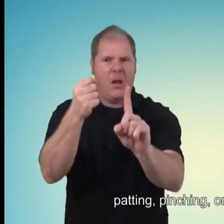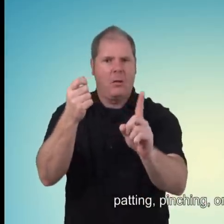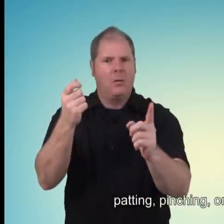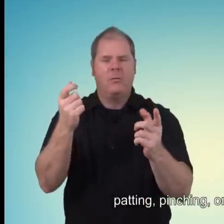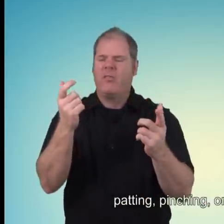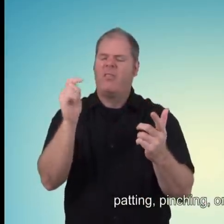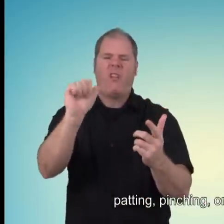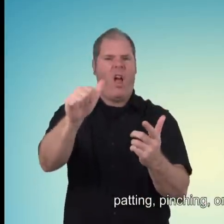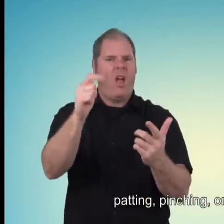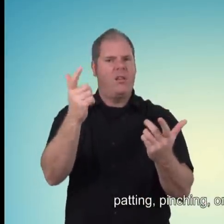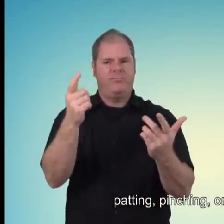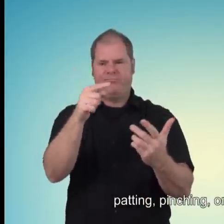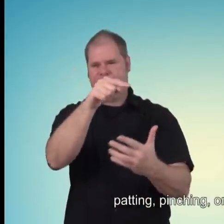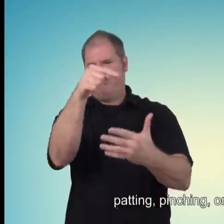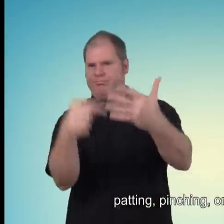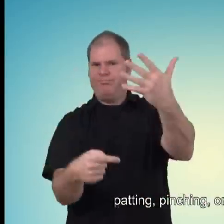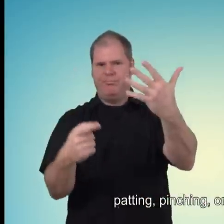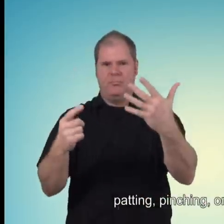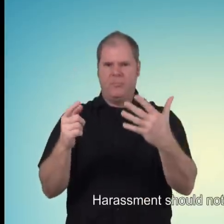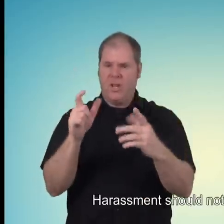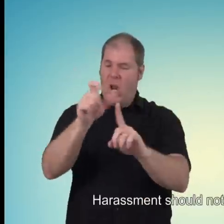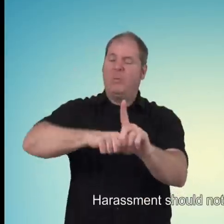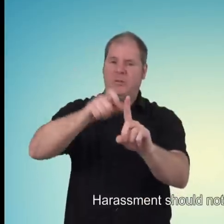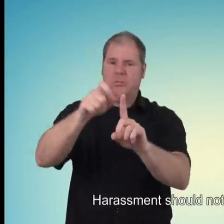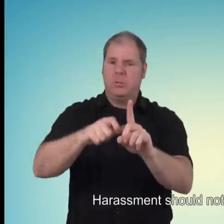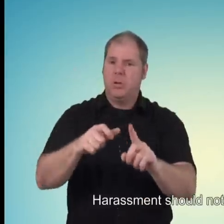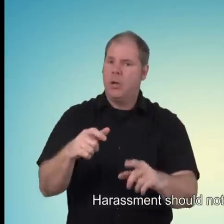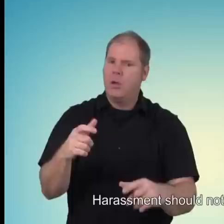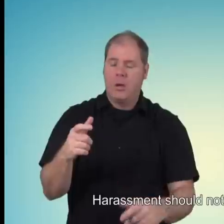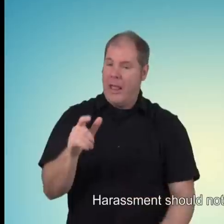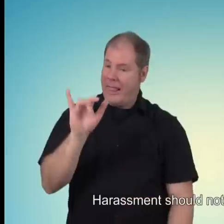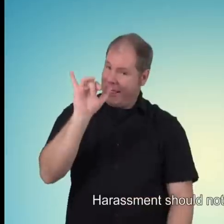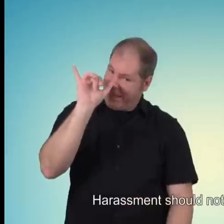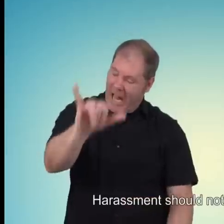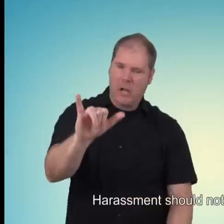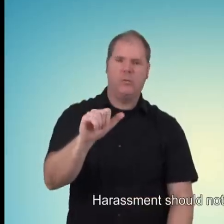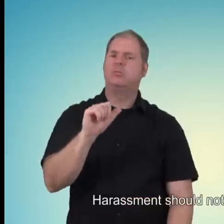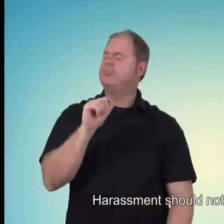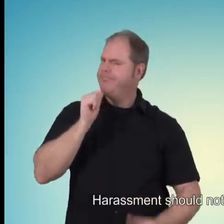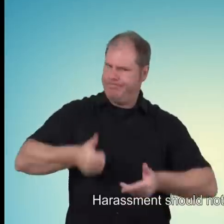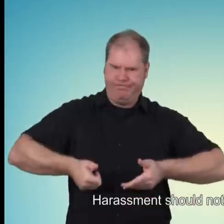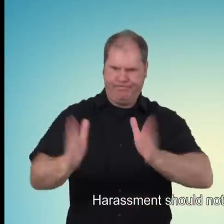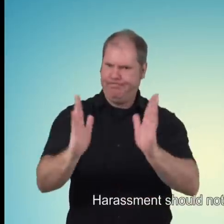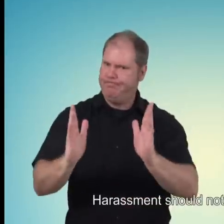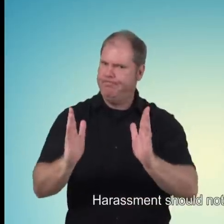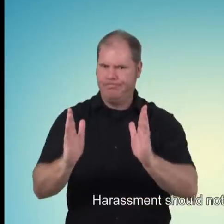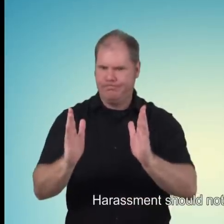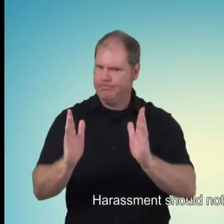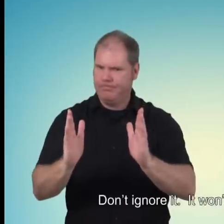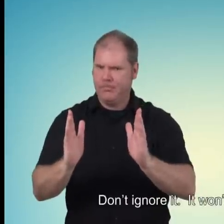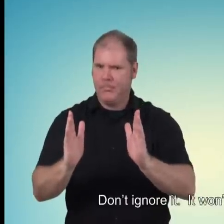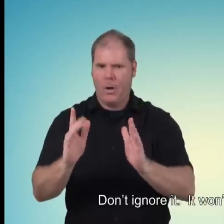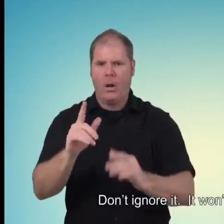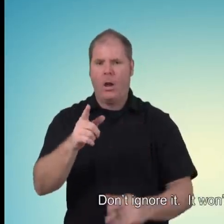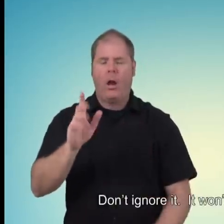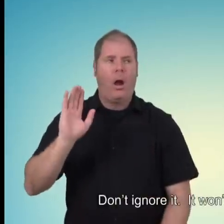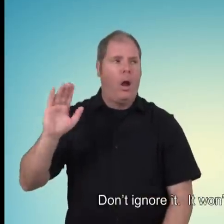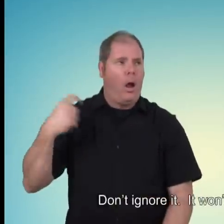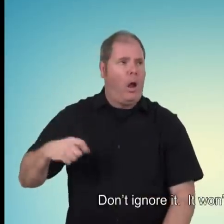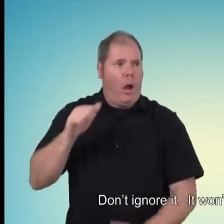not be permitted. Don't ignore it. It won't stop unless you take action to